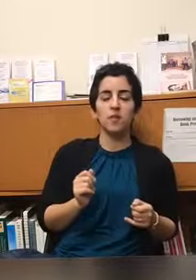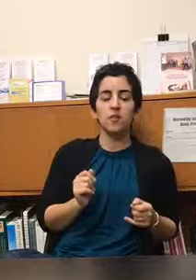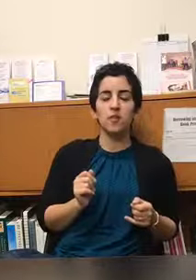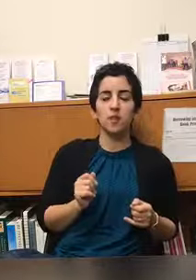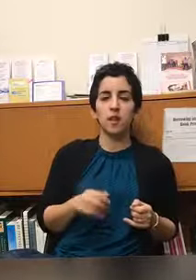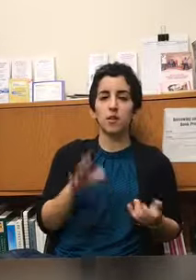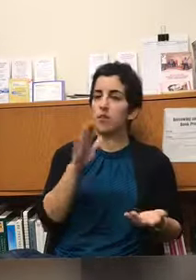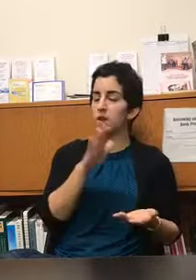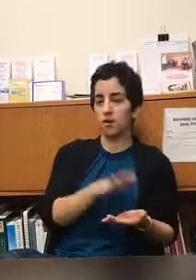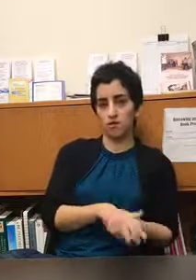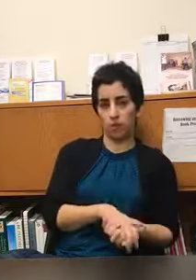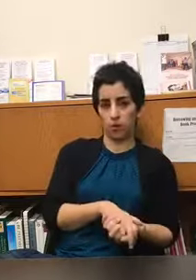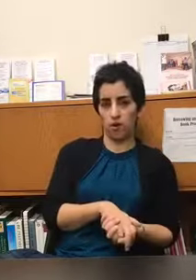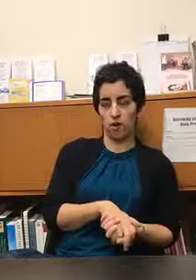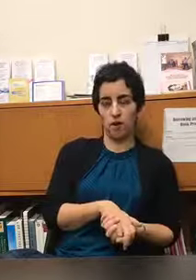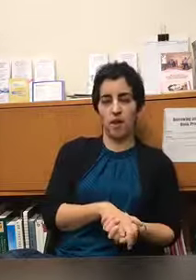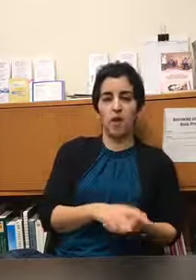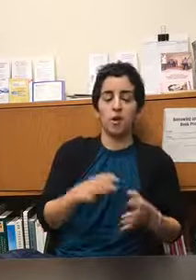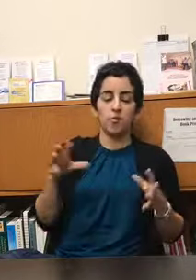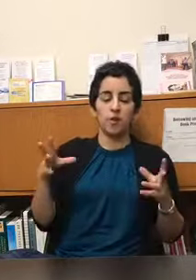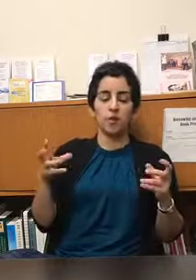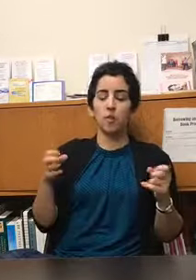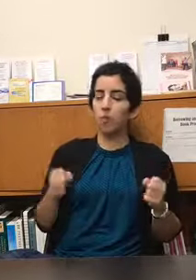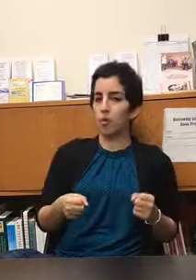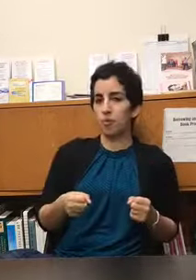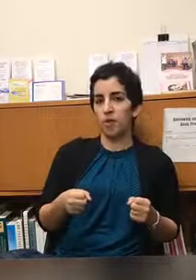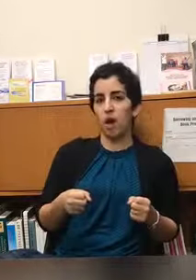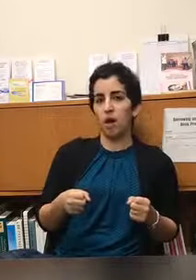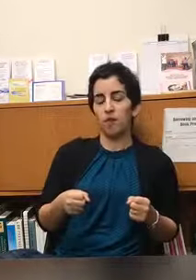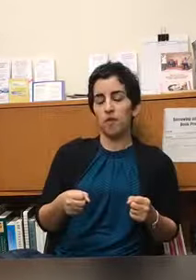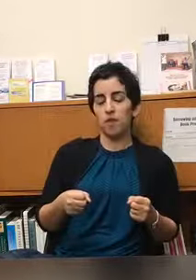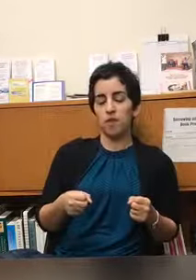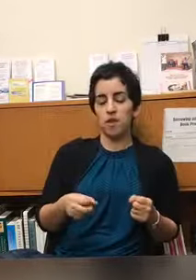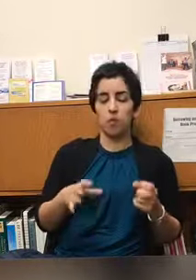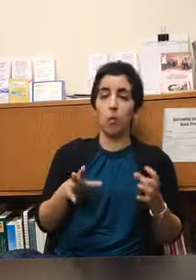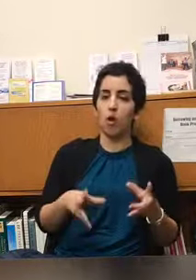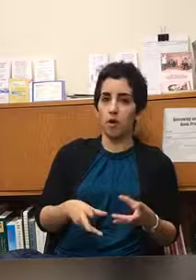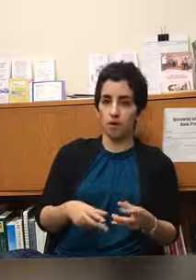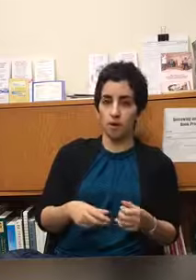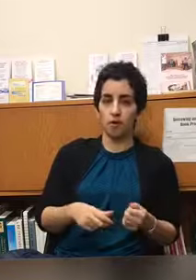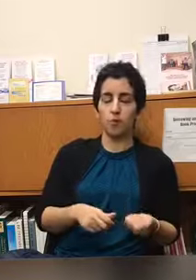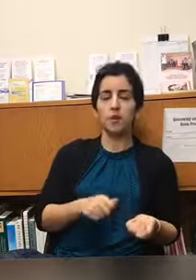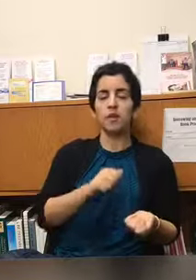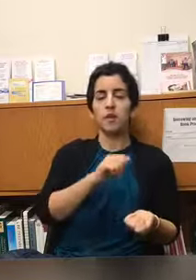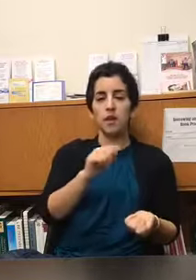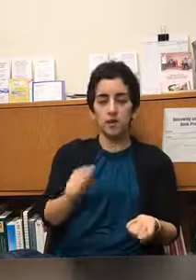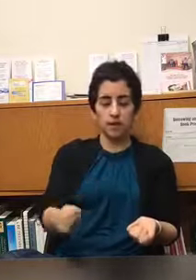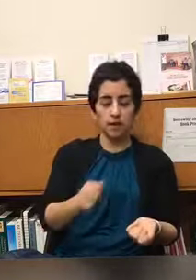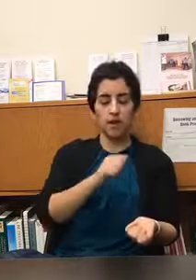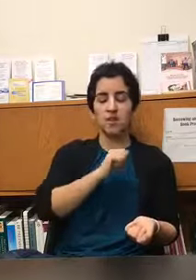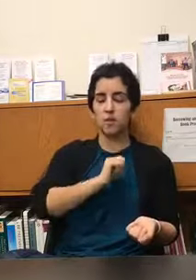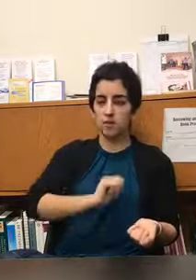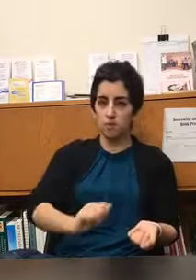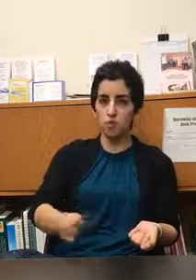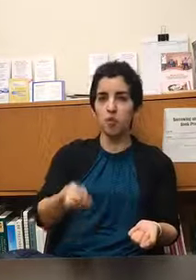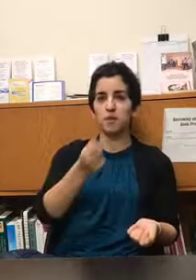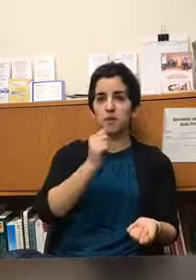feeling your feet on the floor feeling the warmth of the water really connecting with the movement of